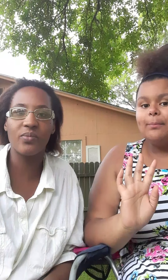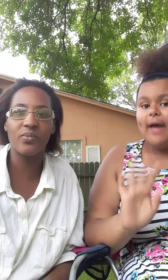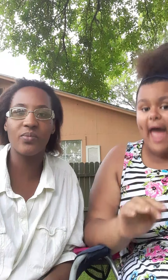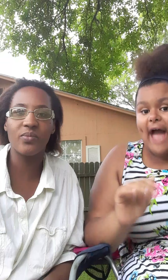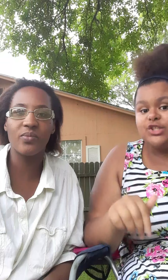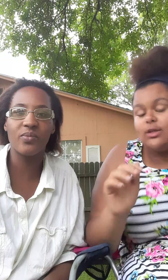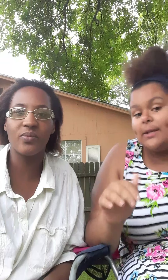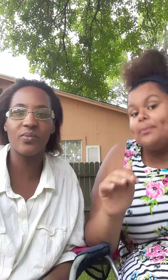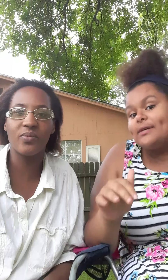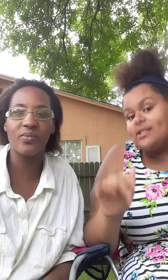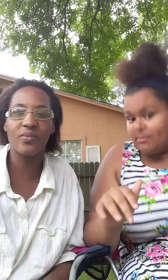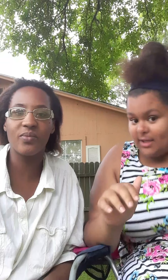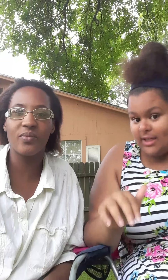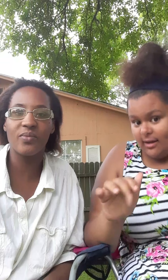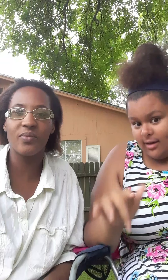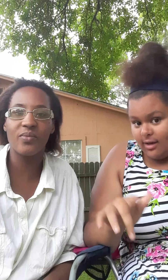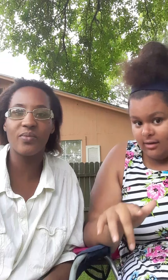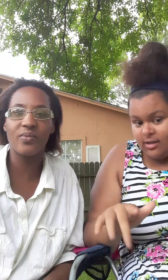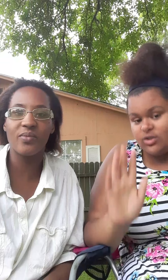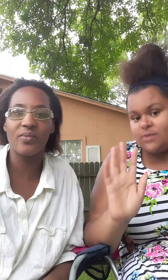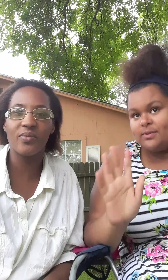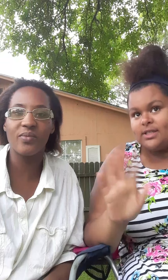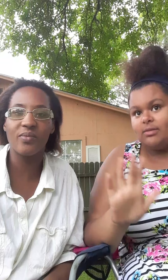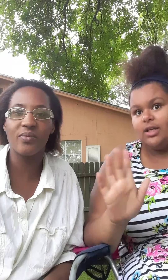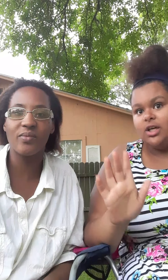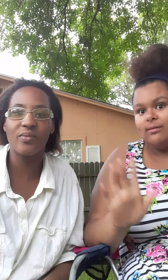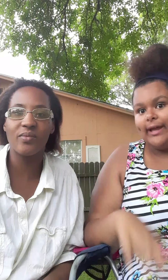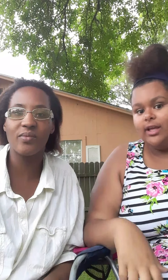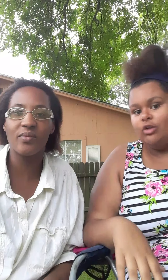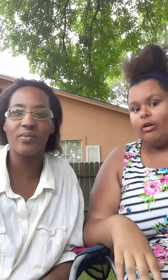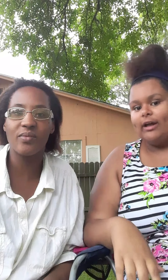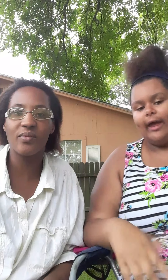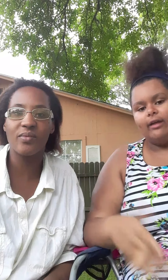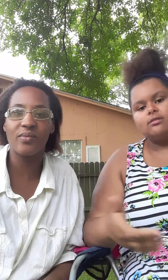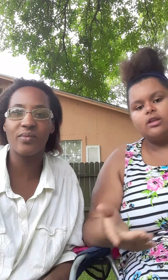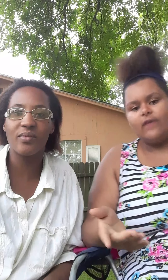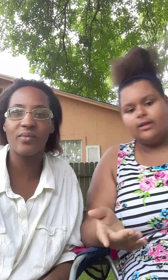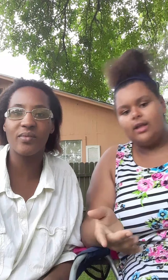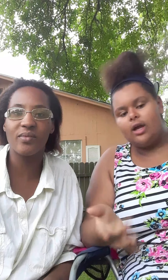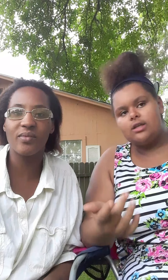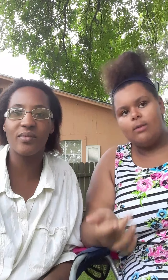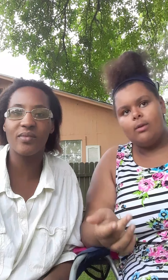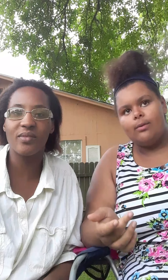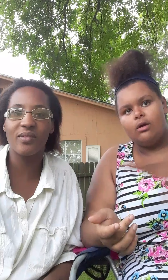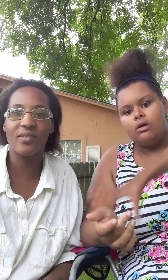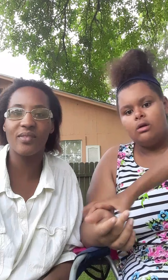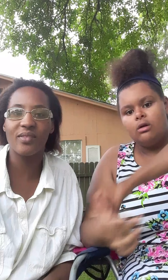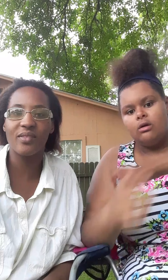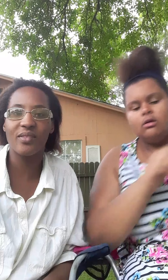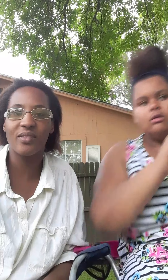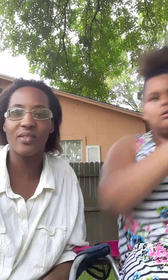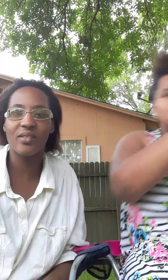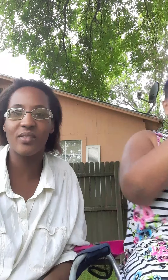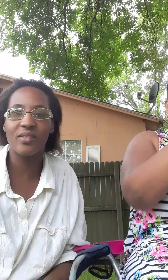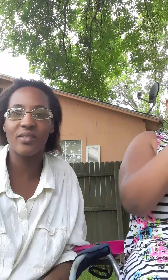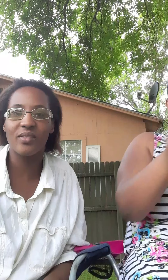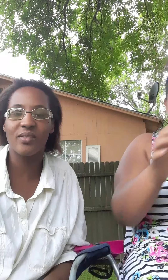actually put something down there don't just put something dumb like egress like stuff like that because i remember like grabbed the hand like